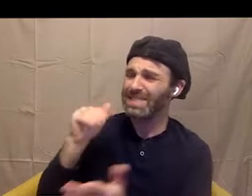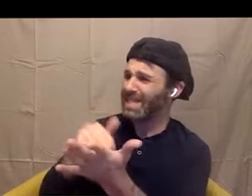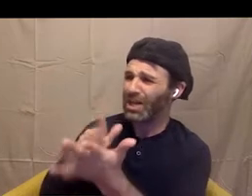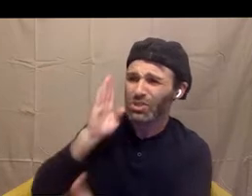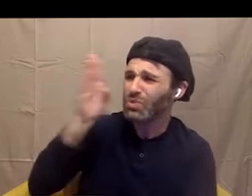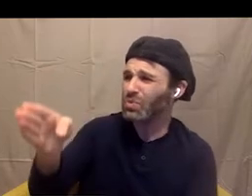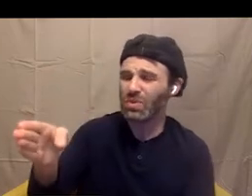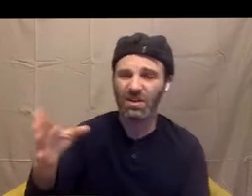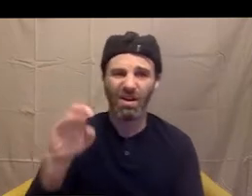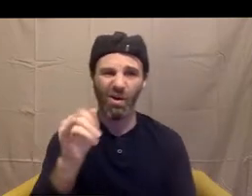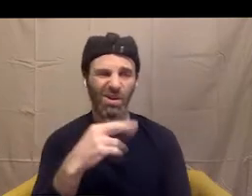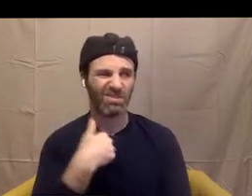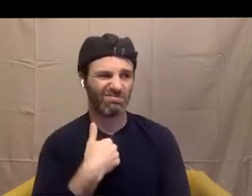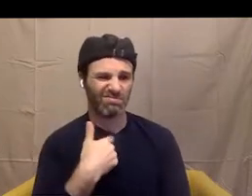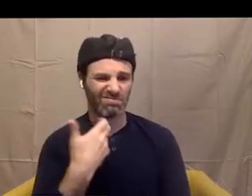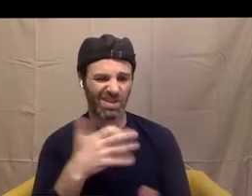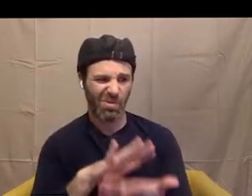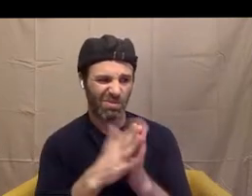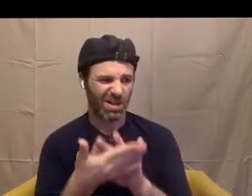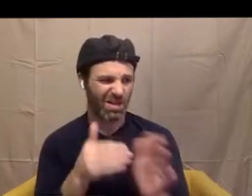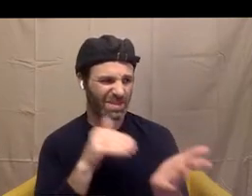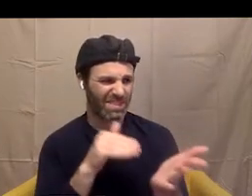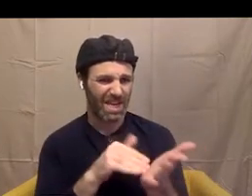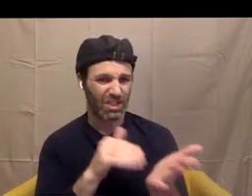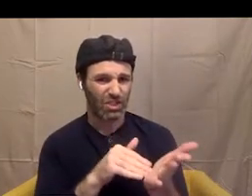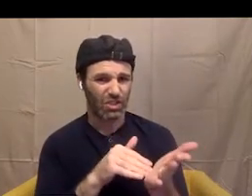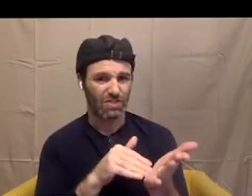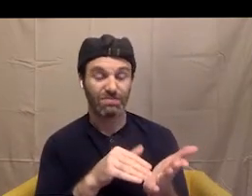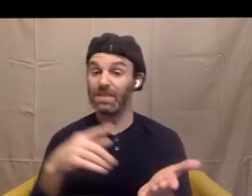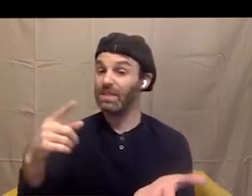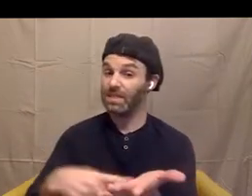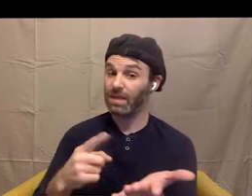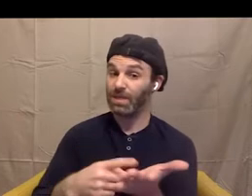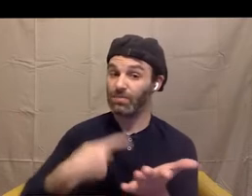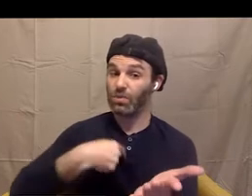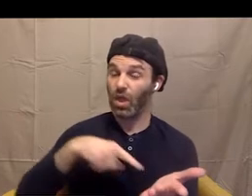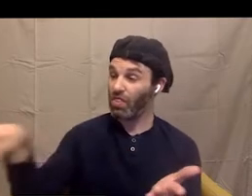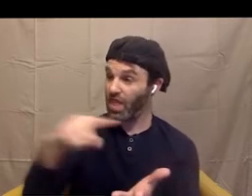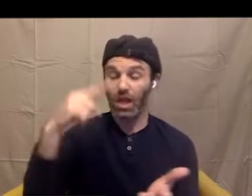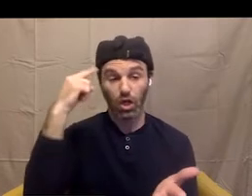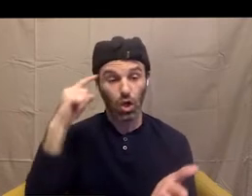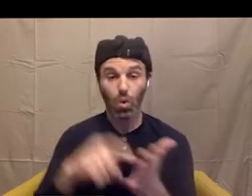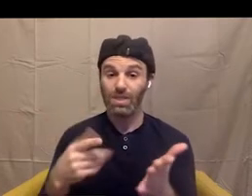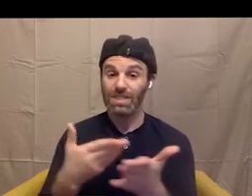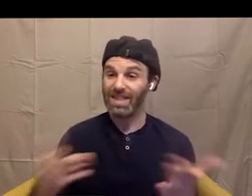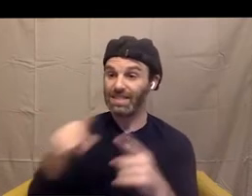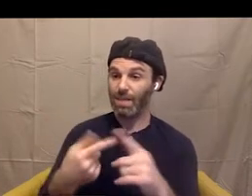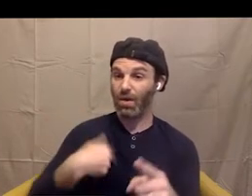Sometimes they notice things we hadn't noticed. Sometimes we learn from them too. And here Omar and his grandmother in the kitchen and his grandmother says, Omar, you're